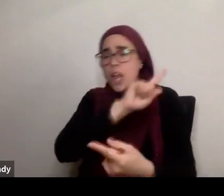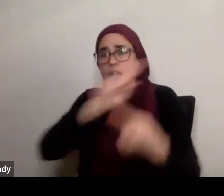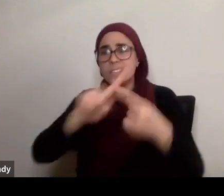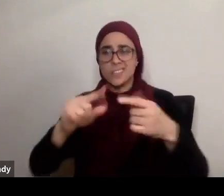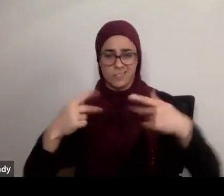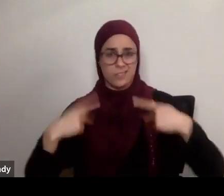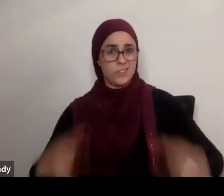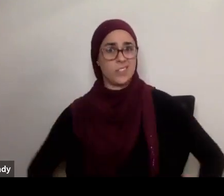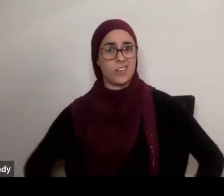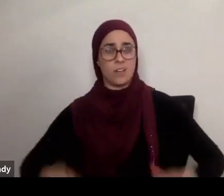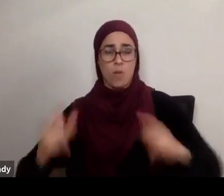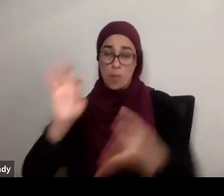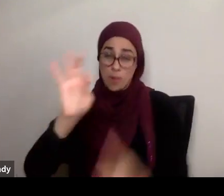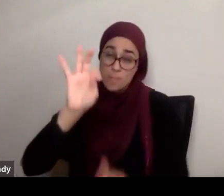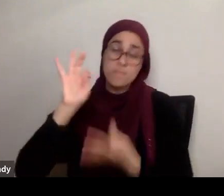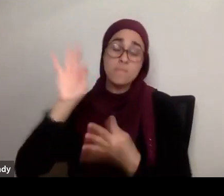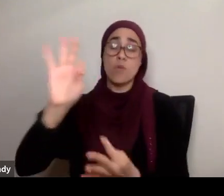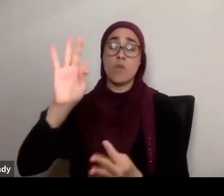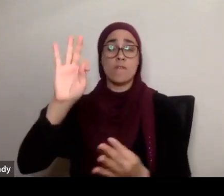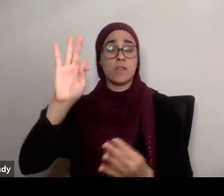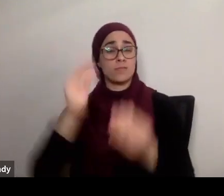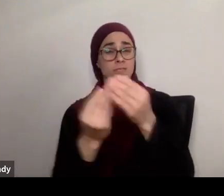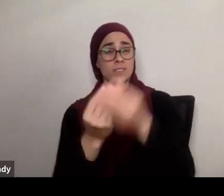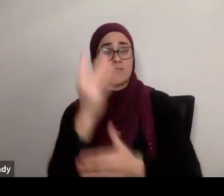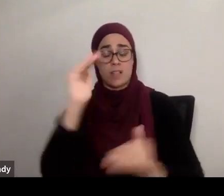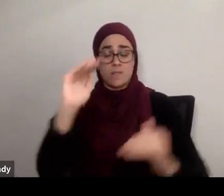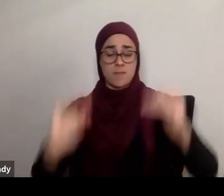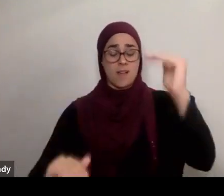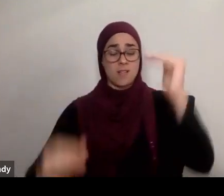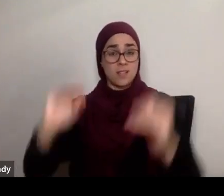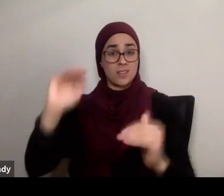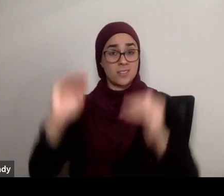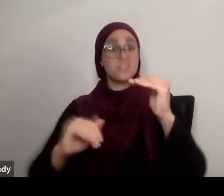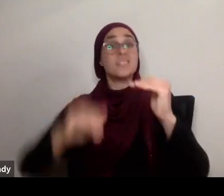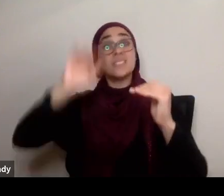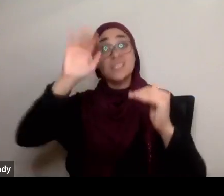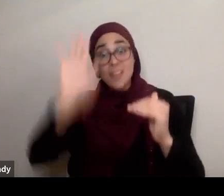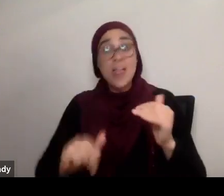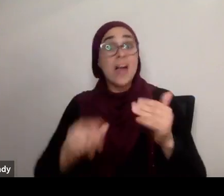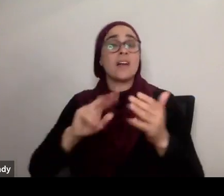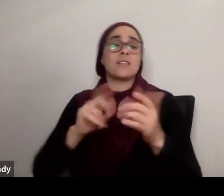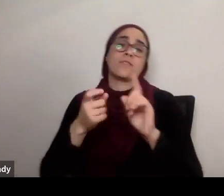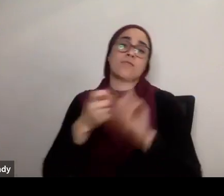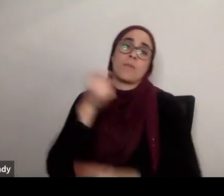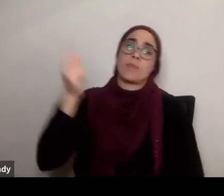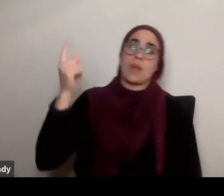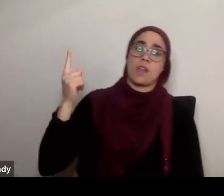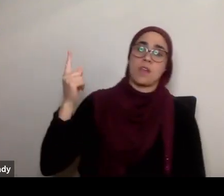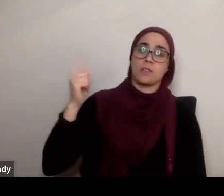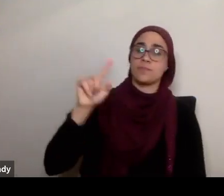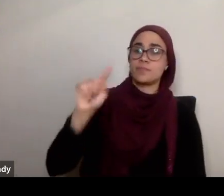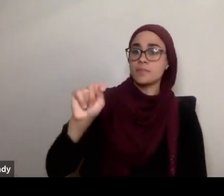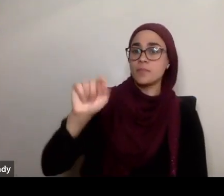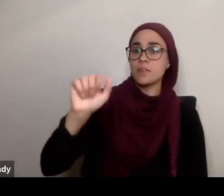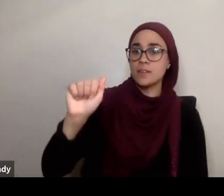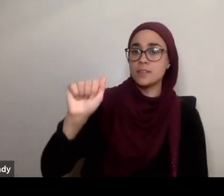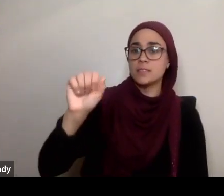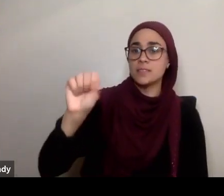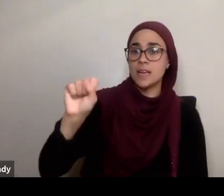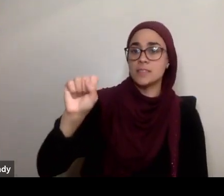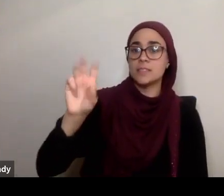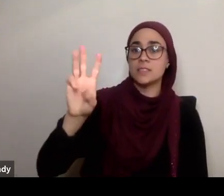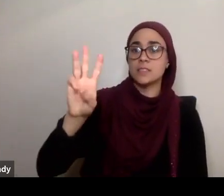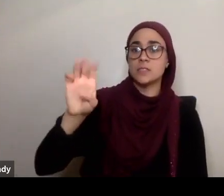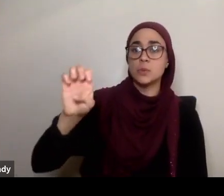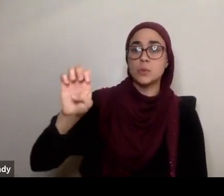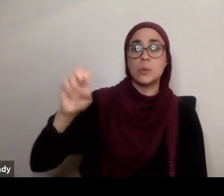physiological level as the being develops. So all of that is associated with tesui, the equilibriums. Now also, tesui is associated with, you know, even